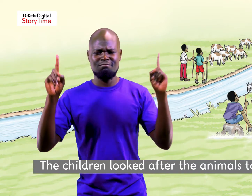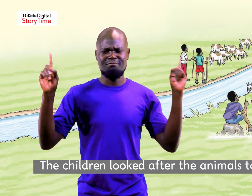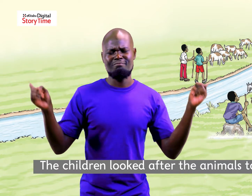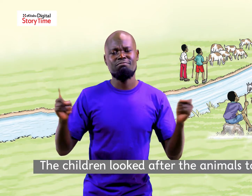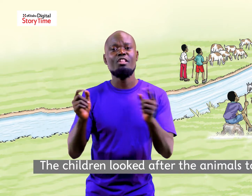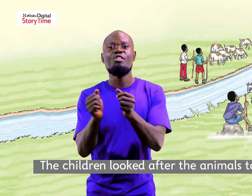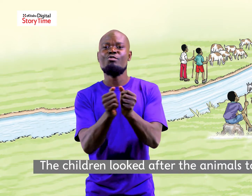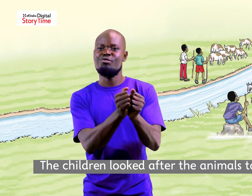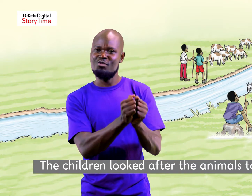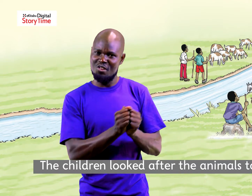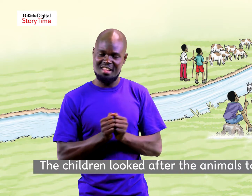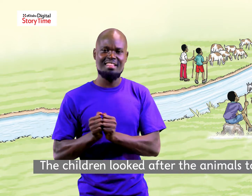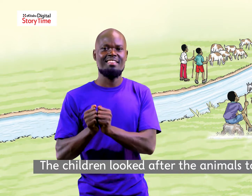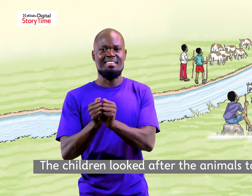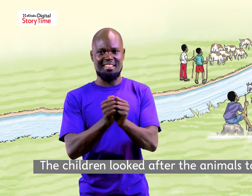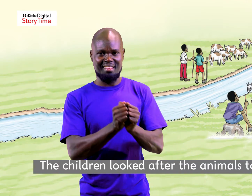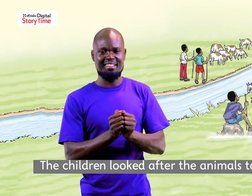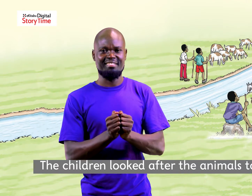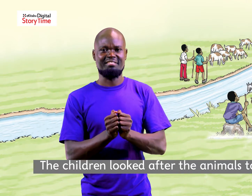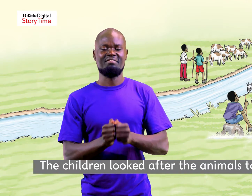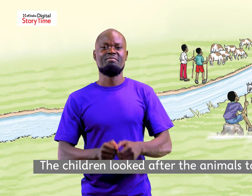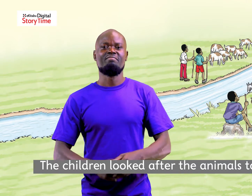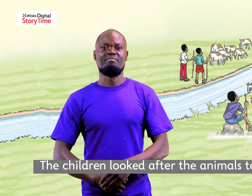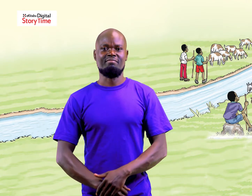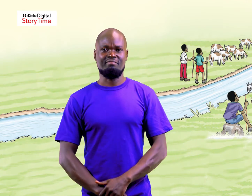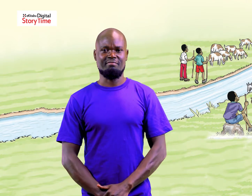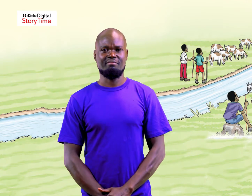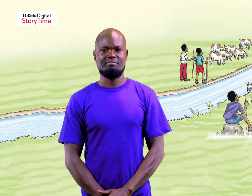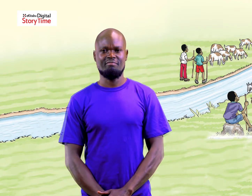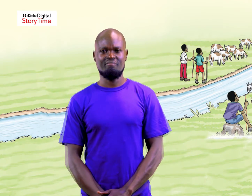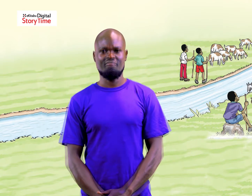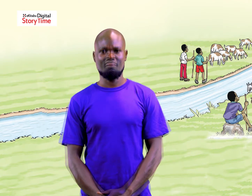the children looked after the animals together